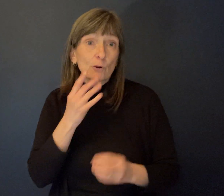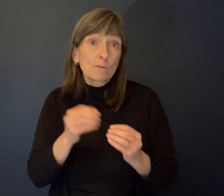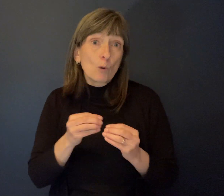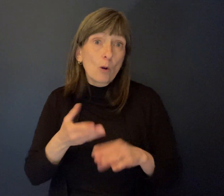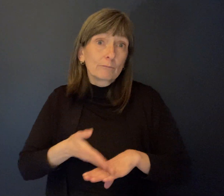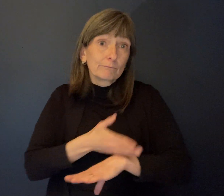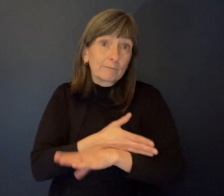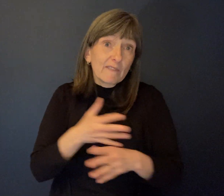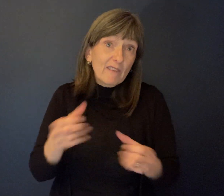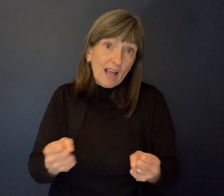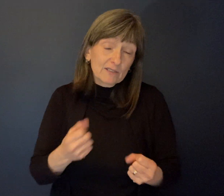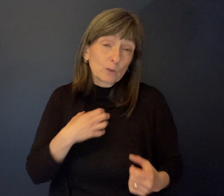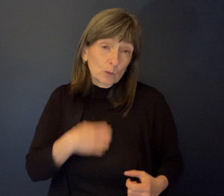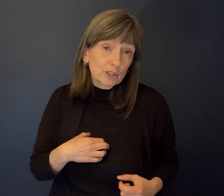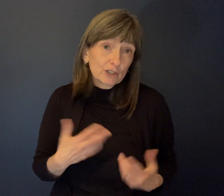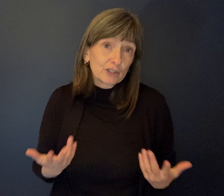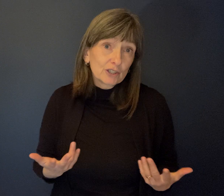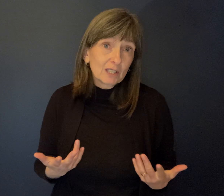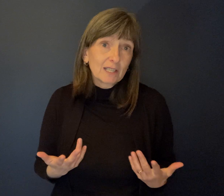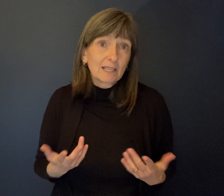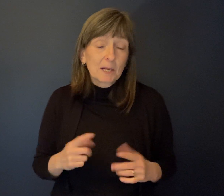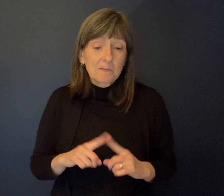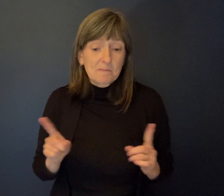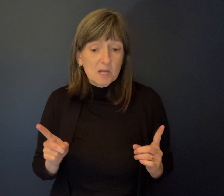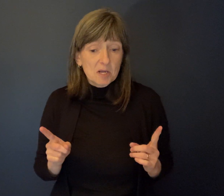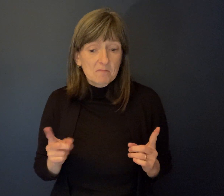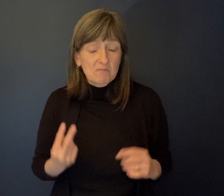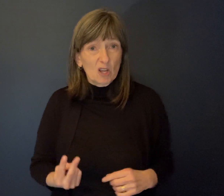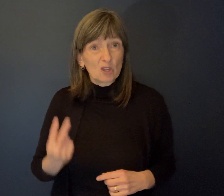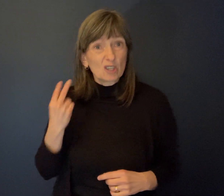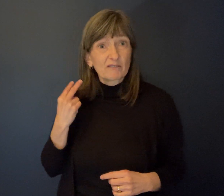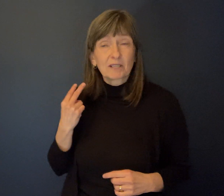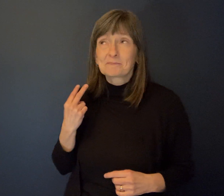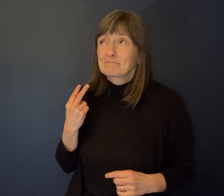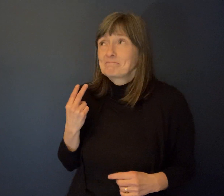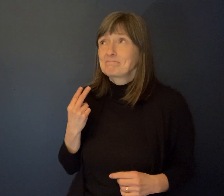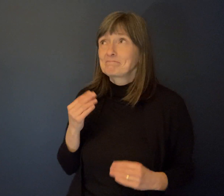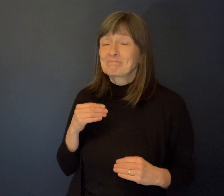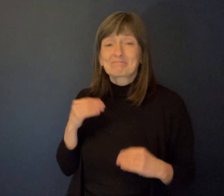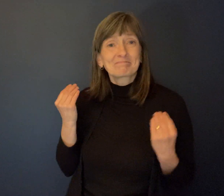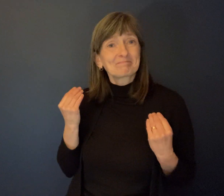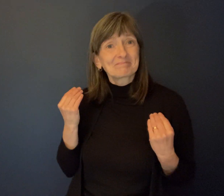it is, but, uh, no, it, uh, I look back at it all and smile and say, wow, that was a blast.